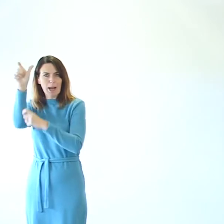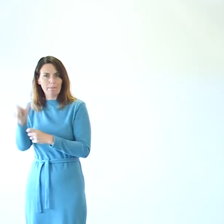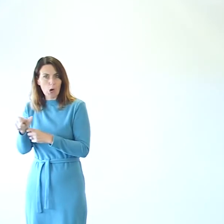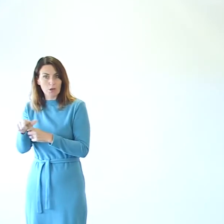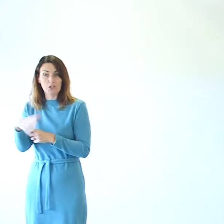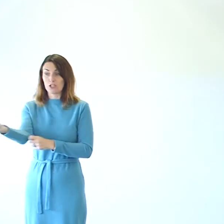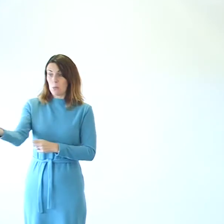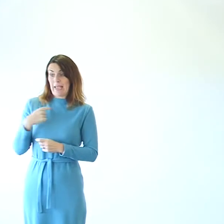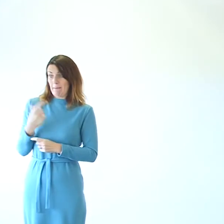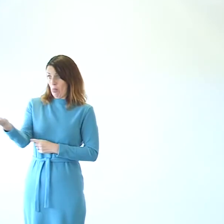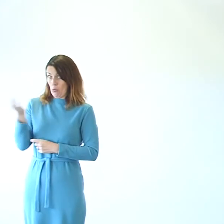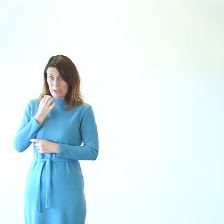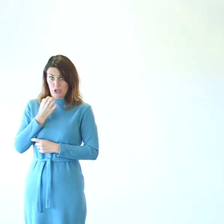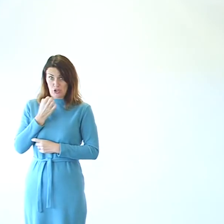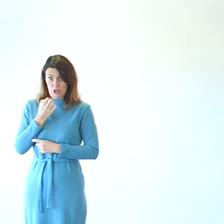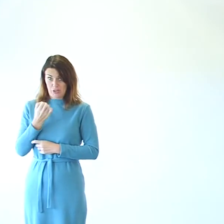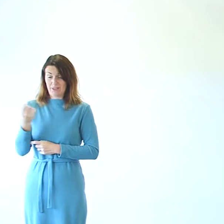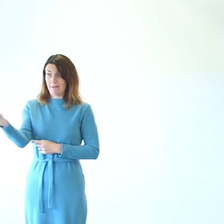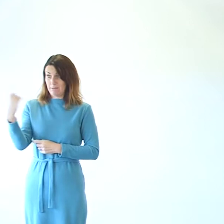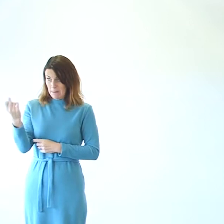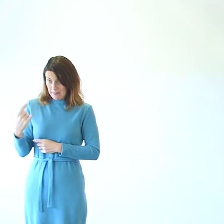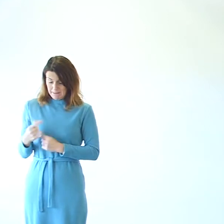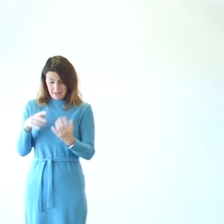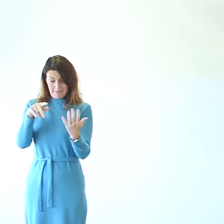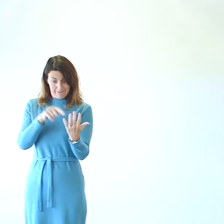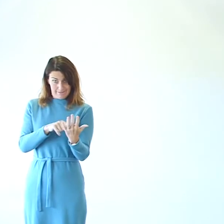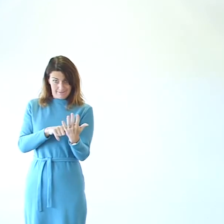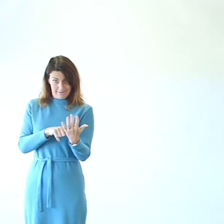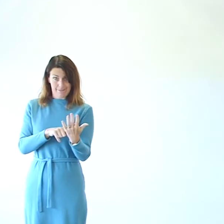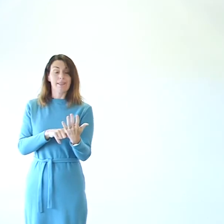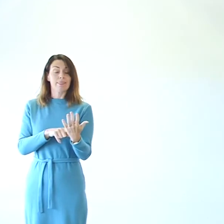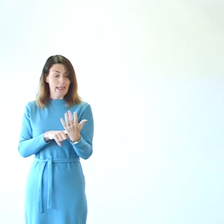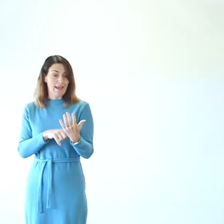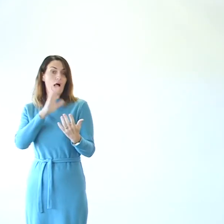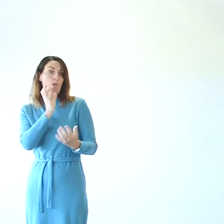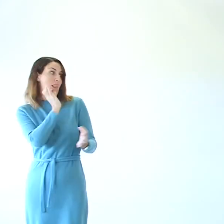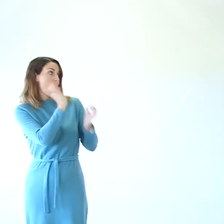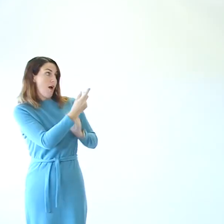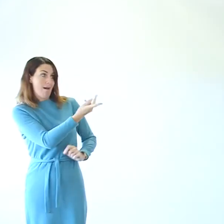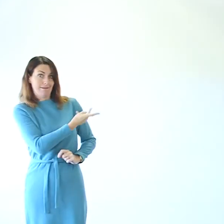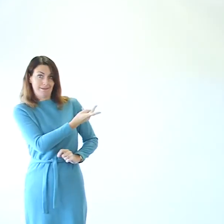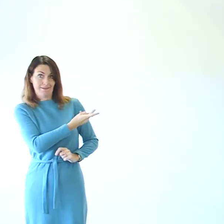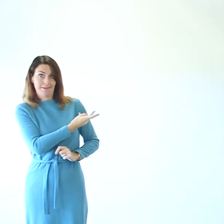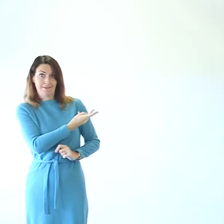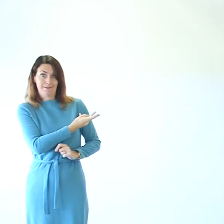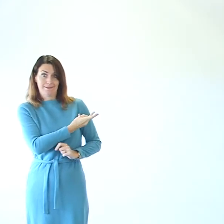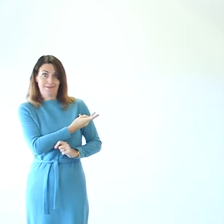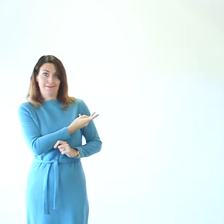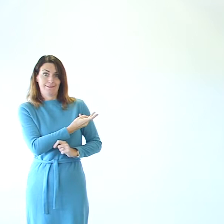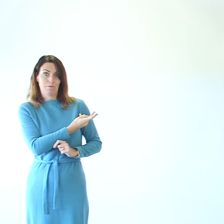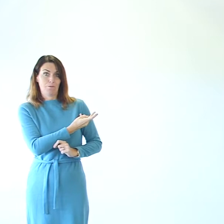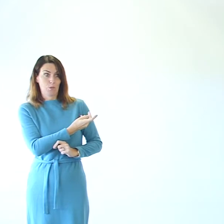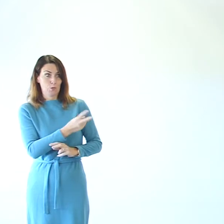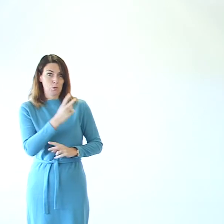to email me the questions as they come in. And we are going to ask June and Michaela to